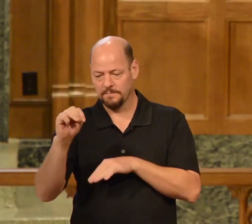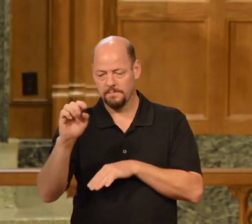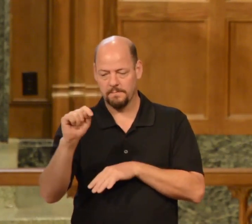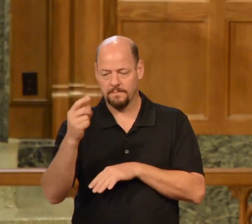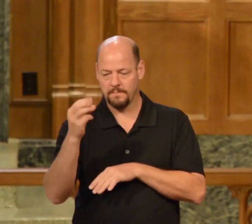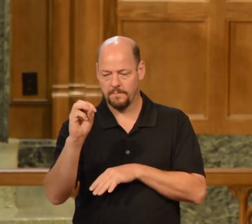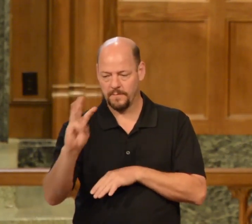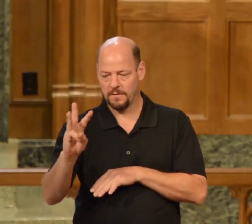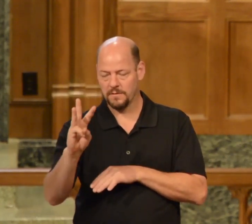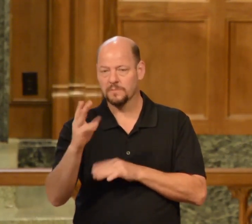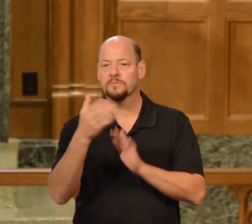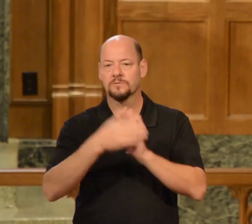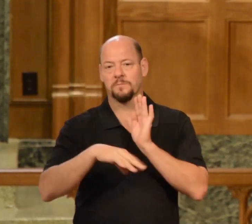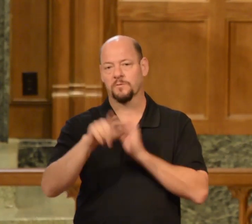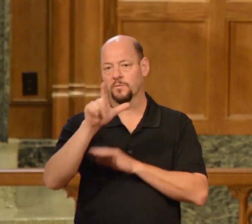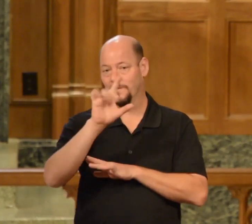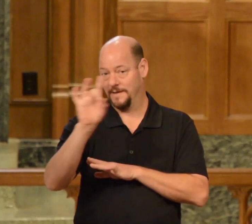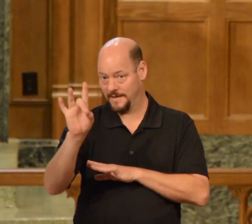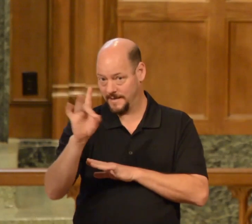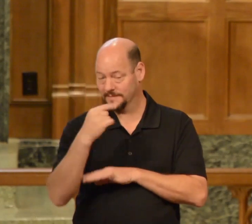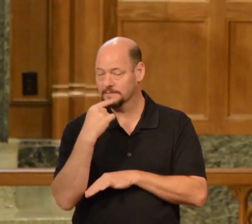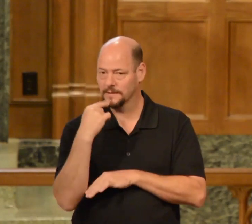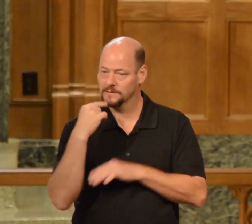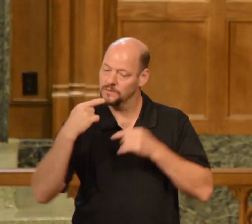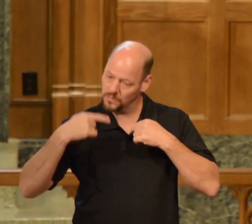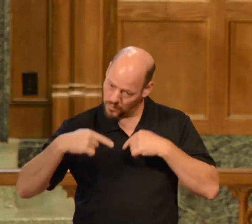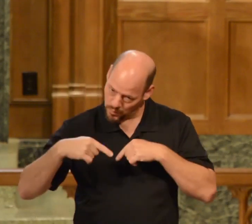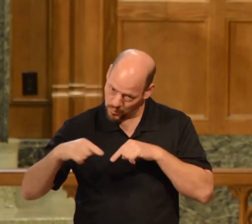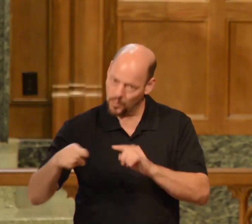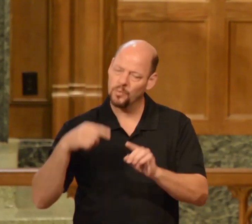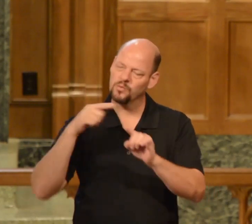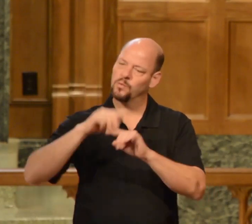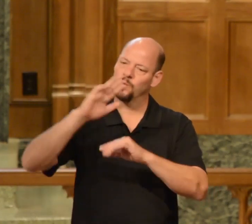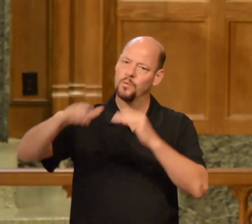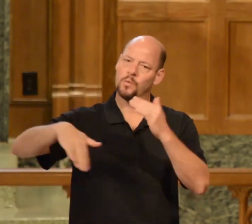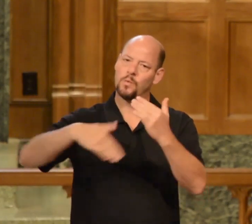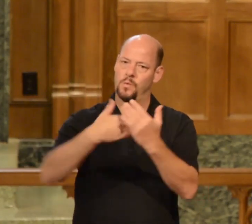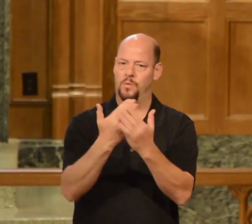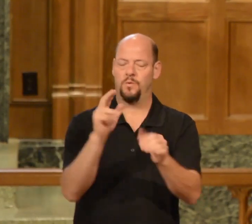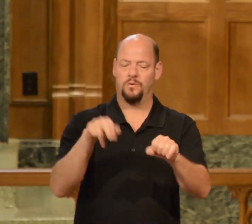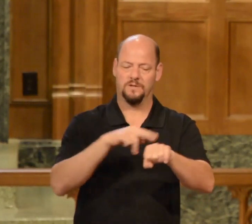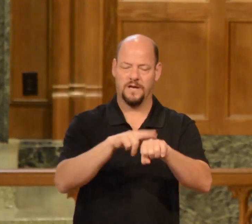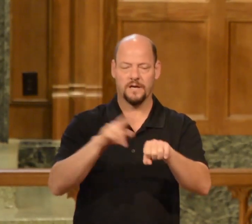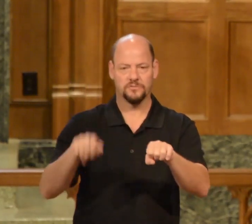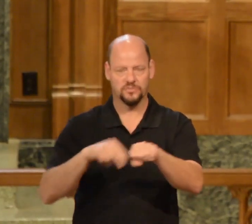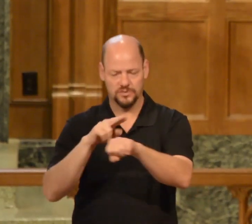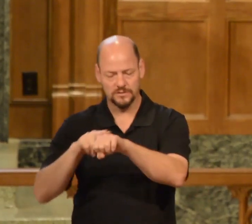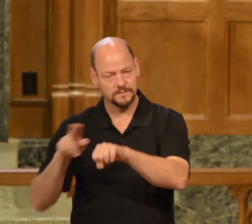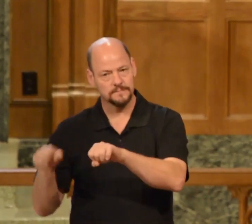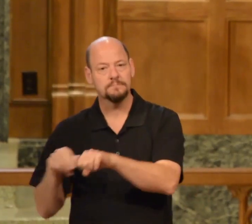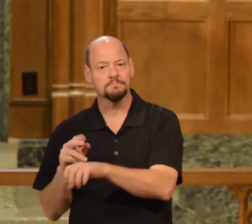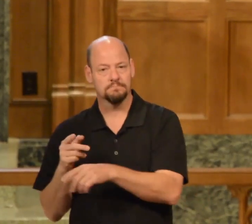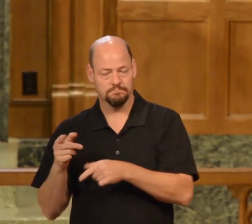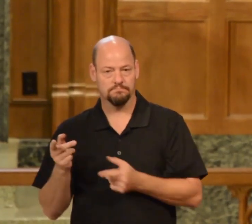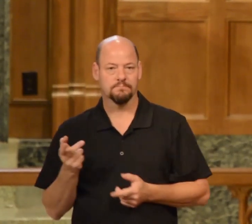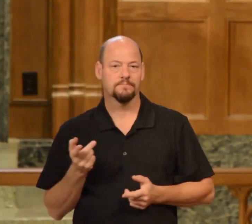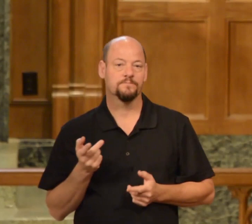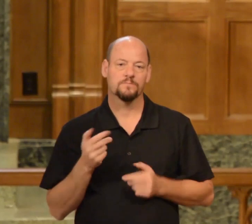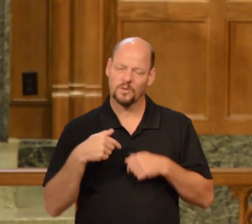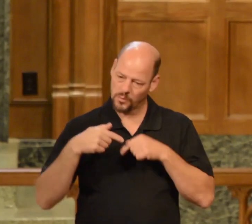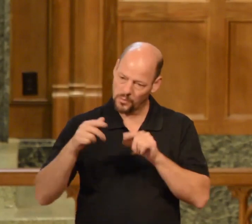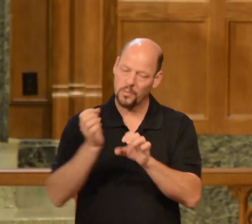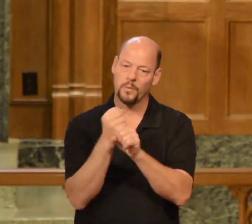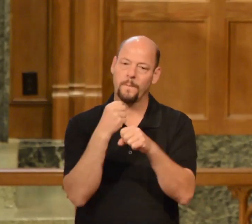28, where he says, Go unto all nations. Go, he says, and make